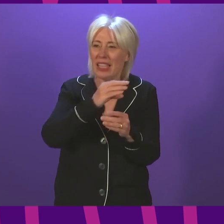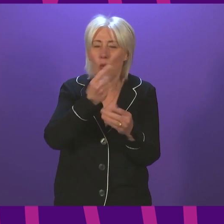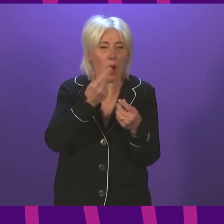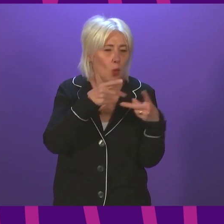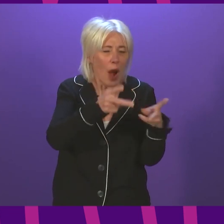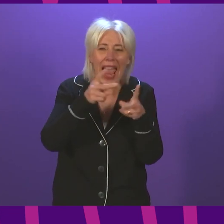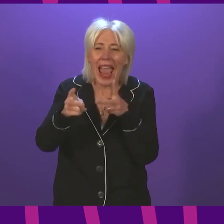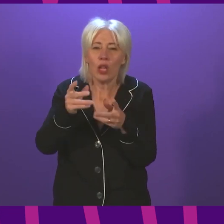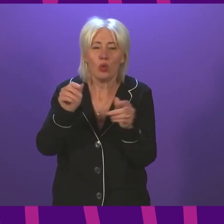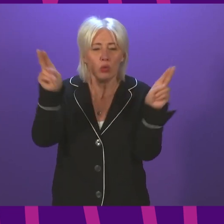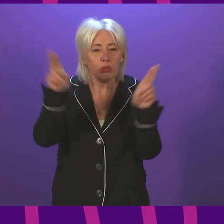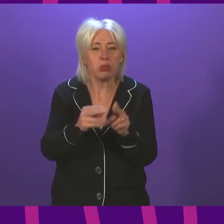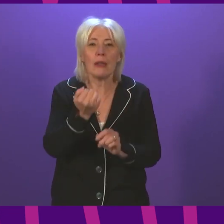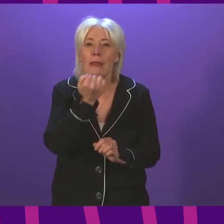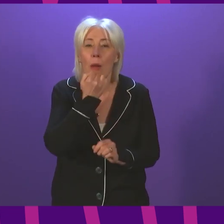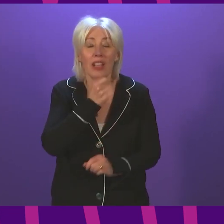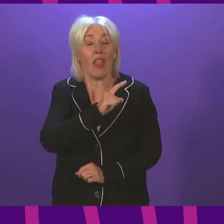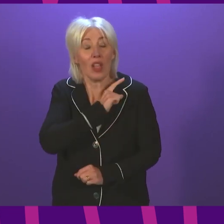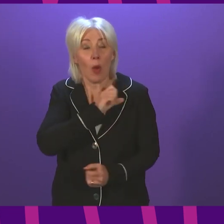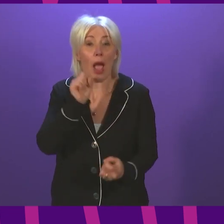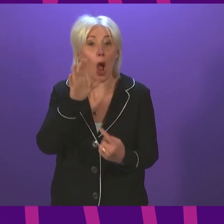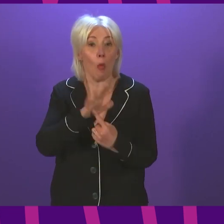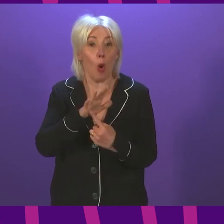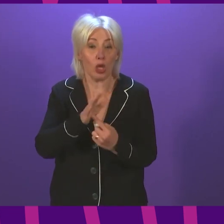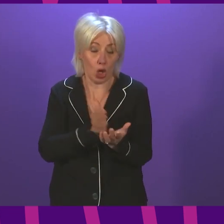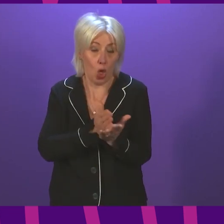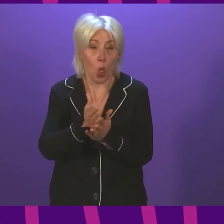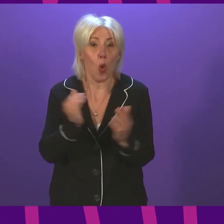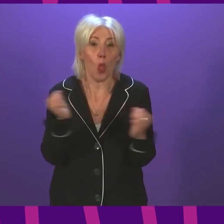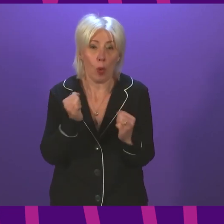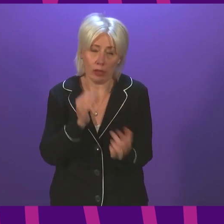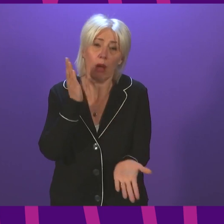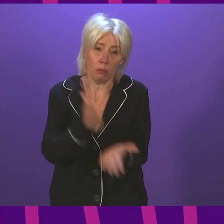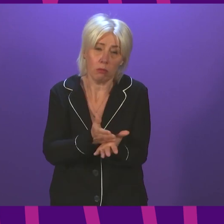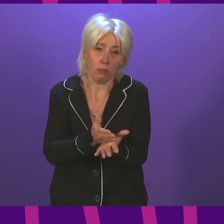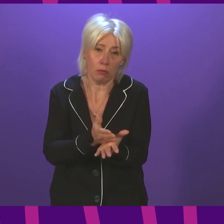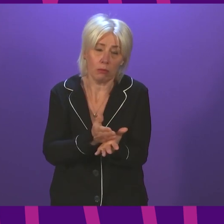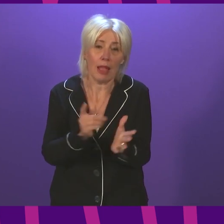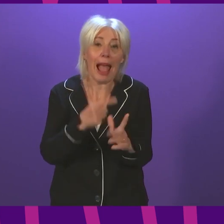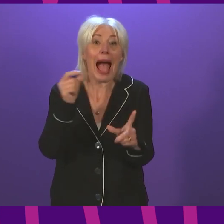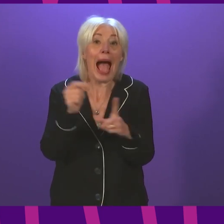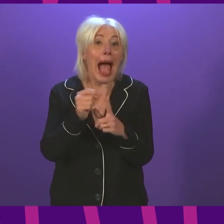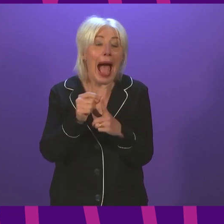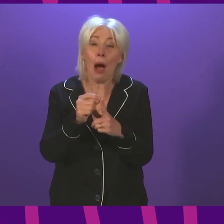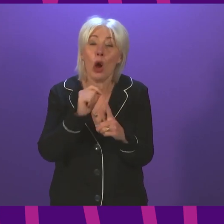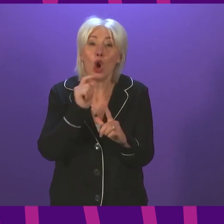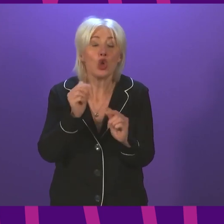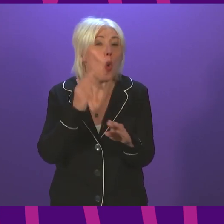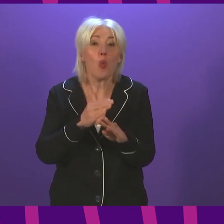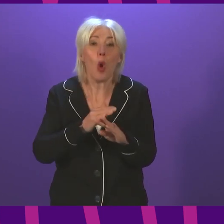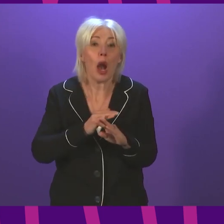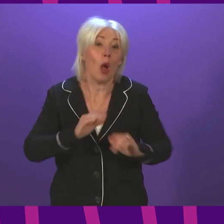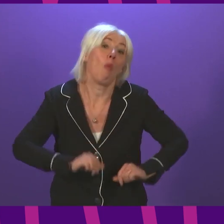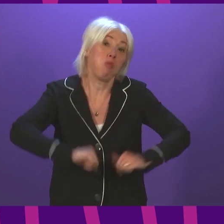why we think it is important to have this in place over these winter months. Now, the app didn't work as we